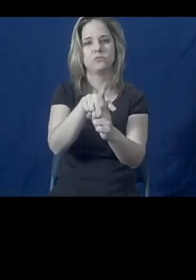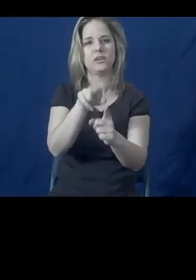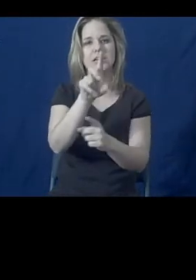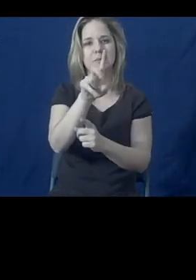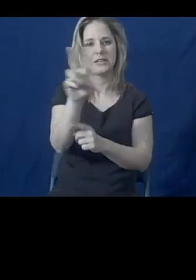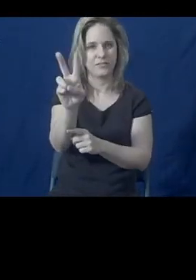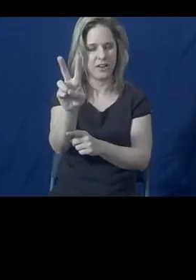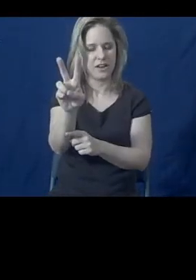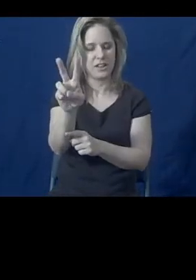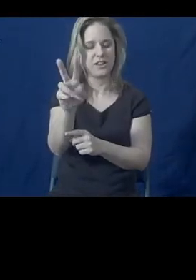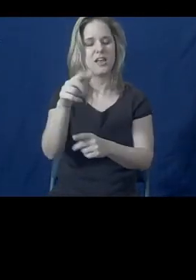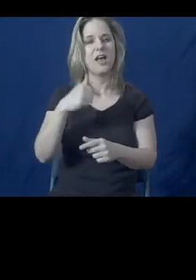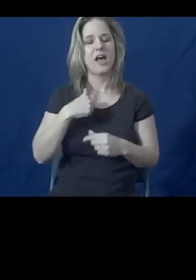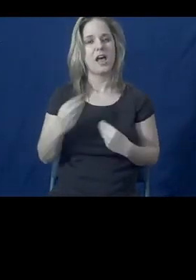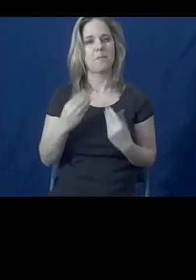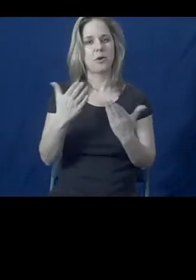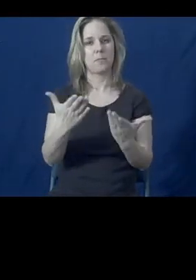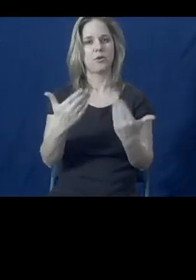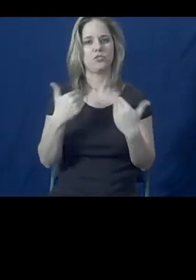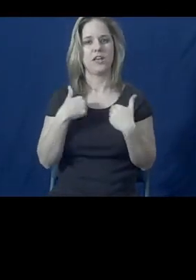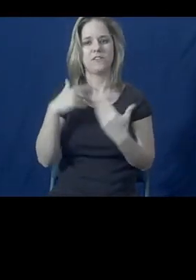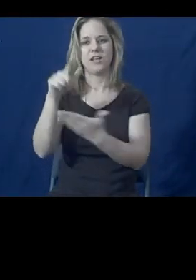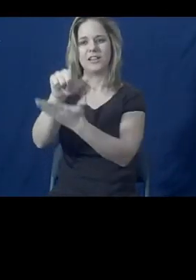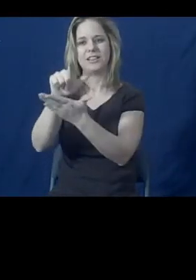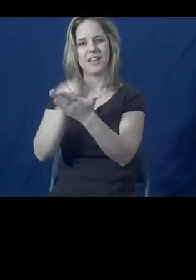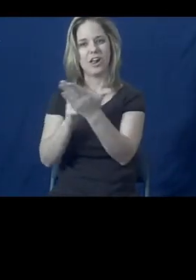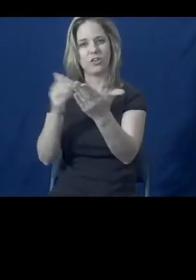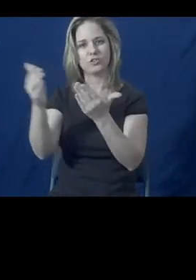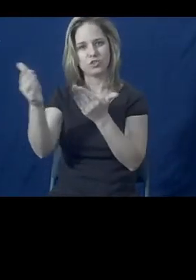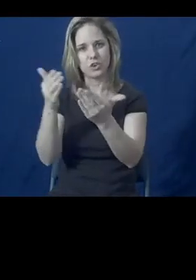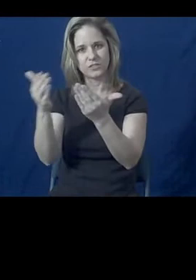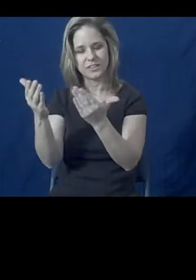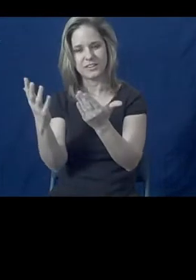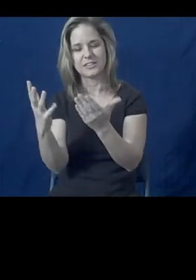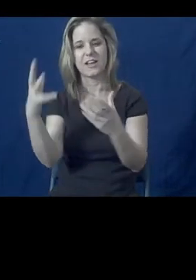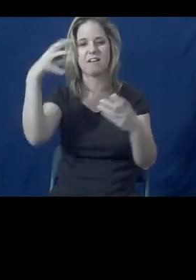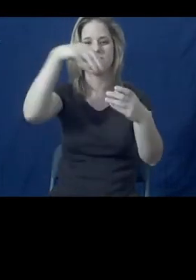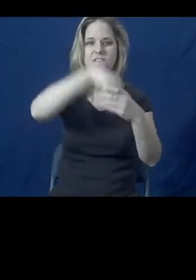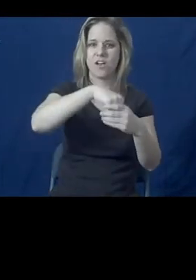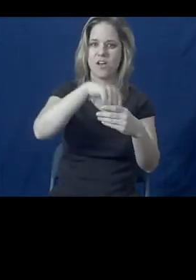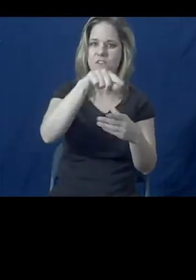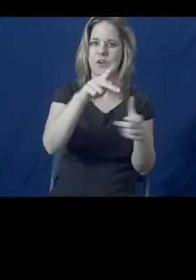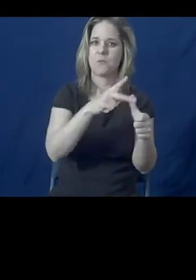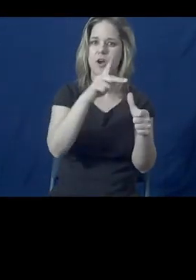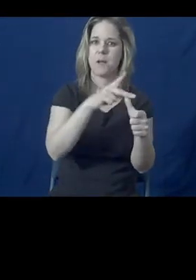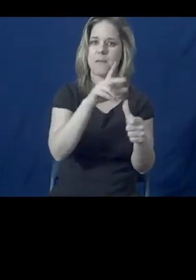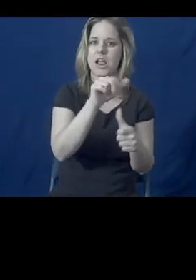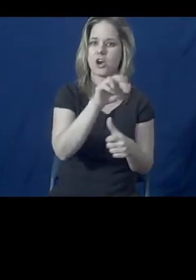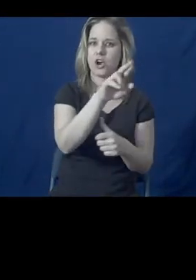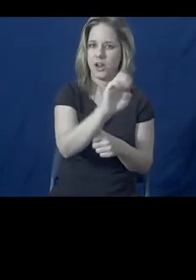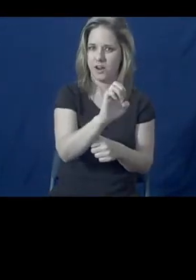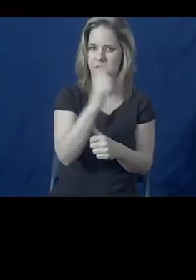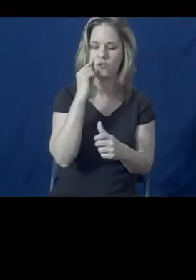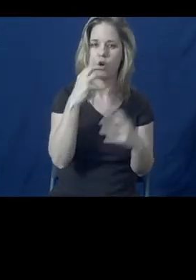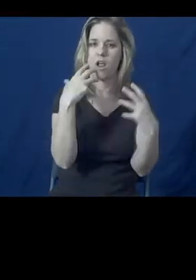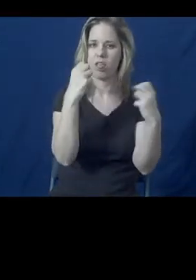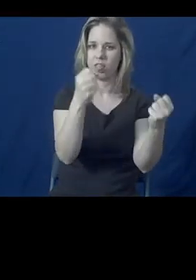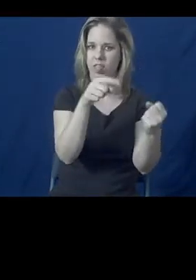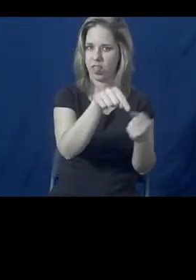I proposed to integrate legal services as part of primary care. So